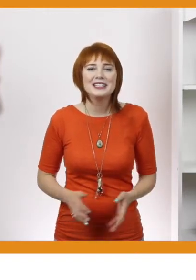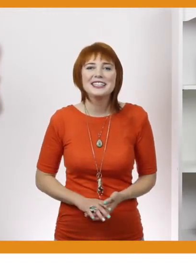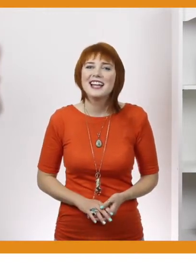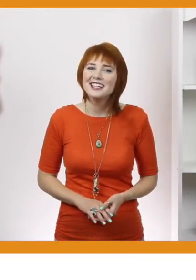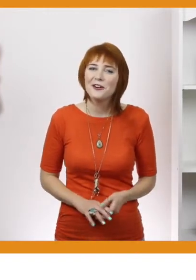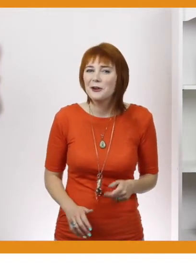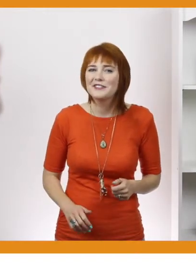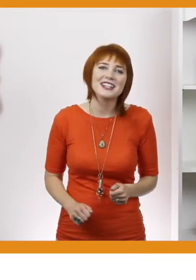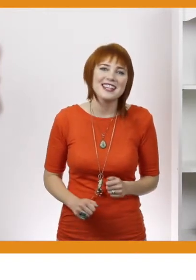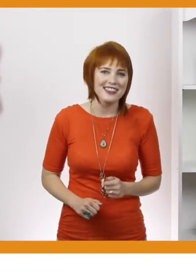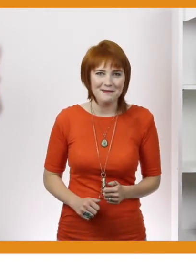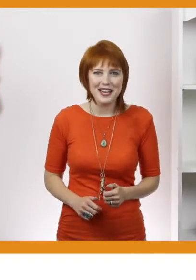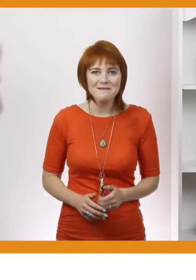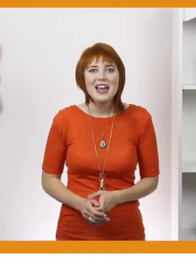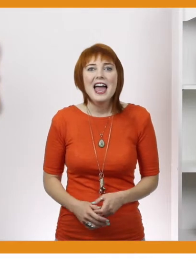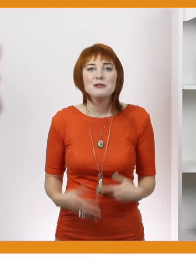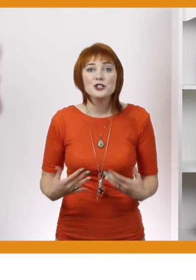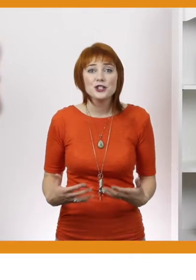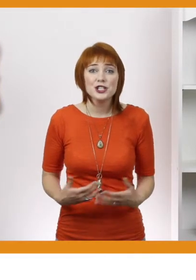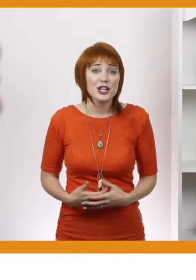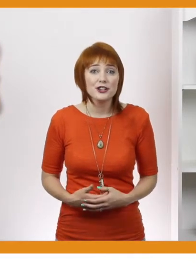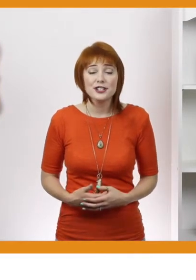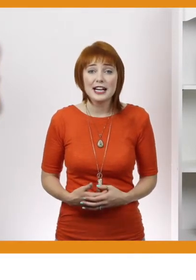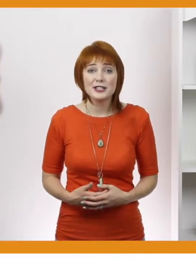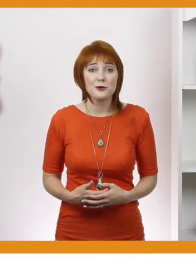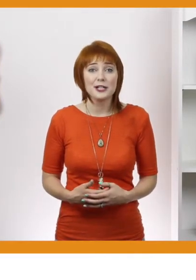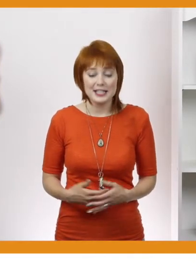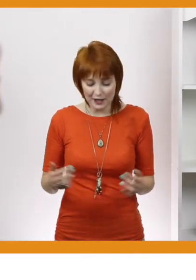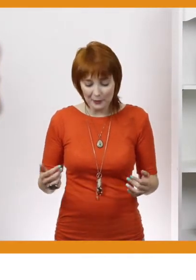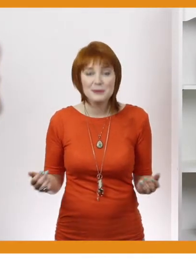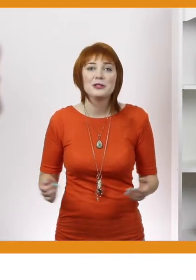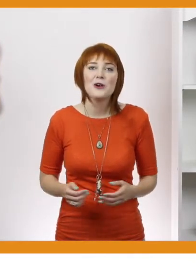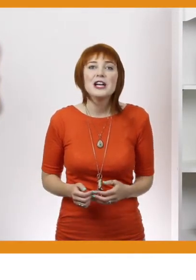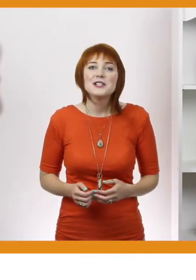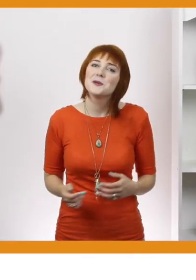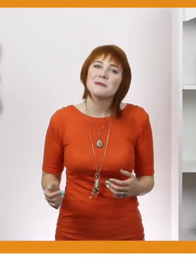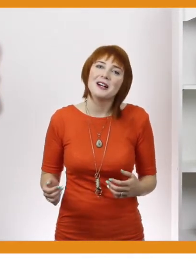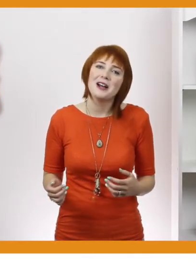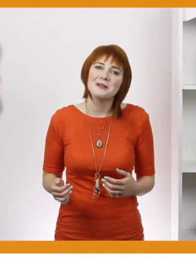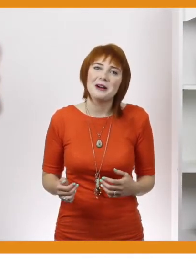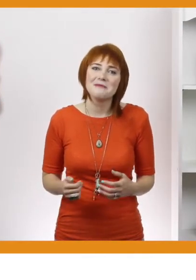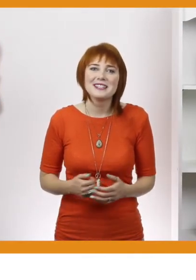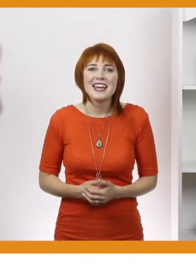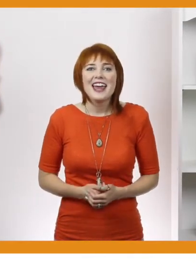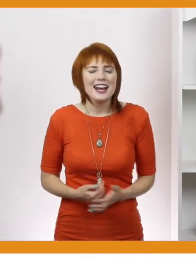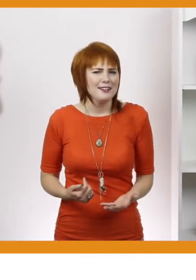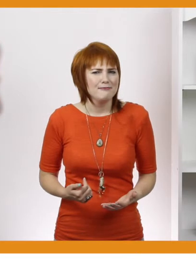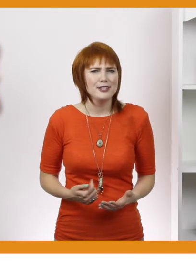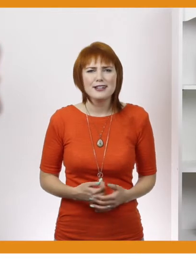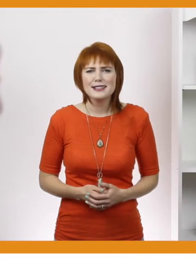know by clicking like or giving us a thumbs up and be sure to share your signing stories in the comments below to inspire other moms.